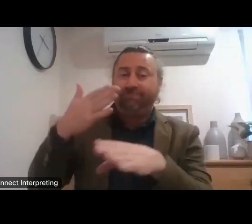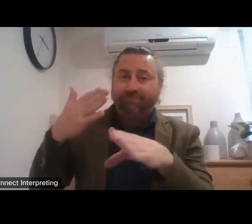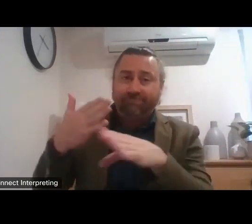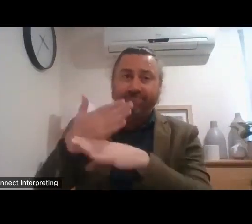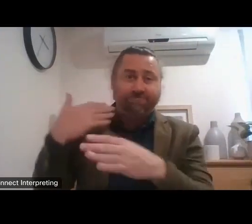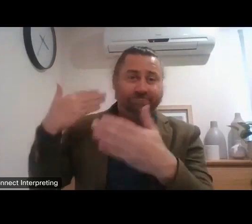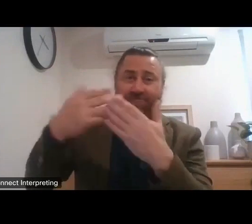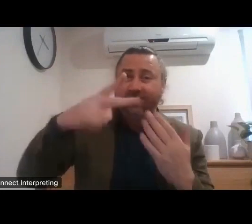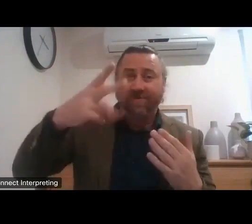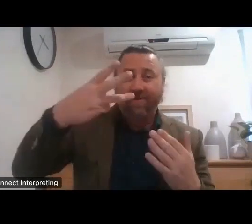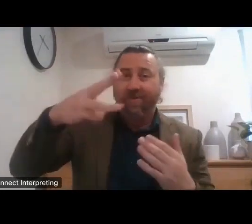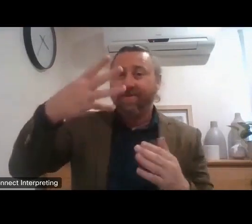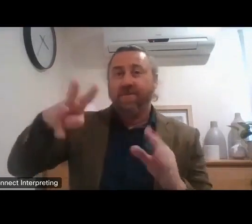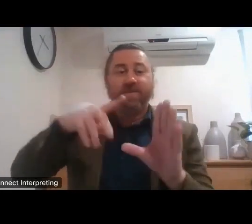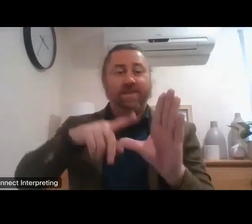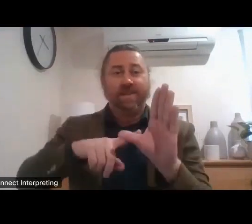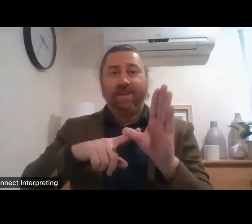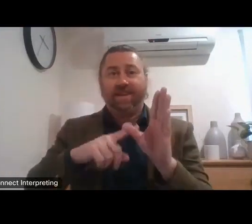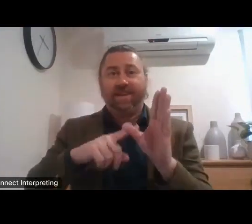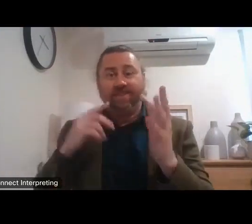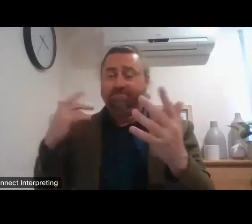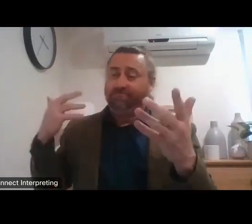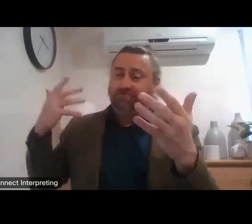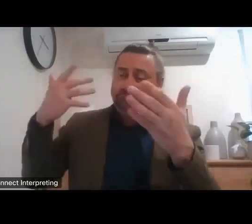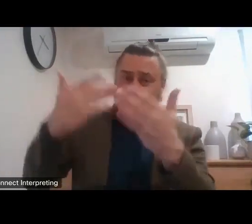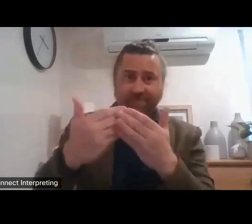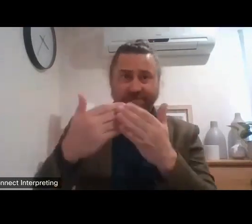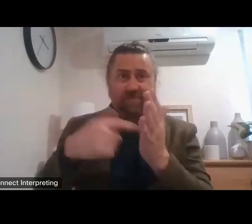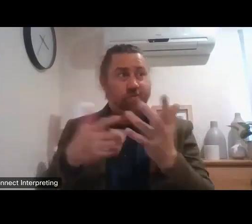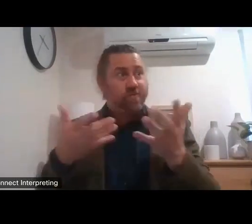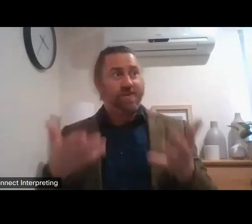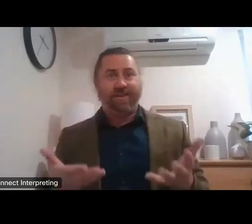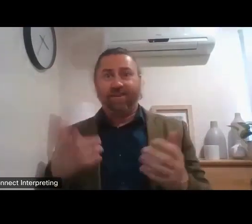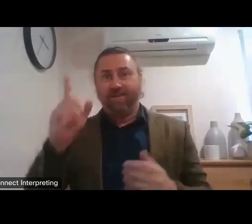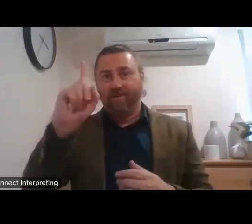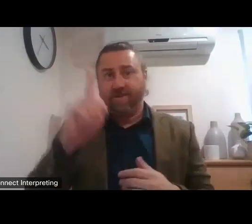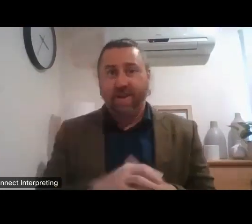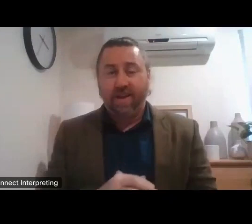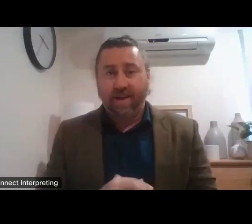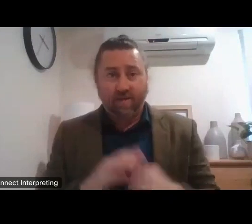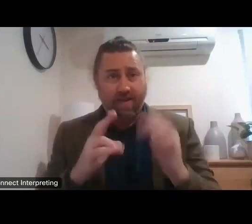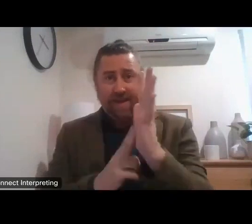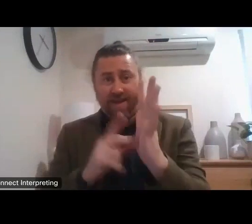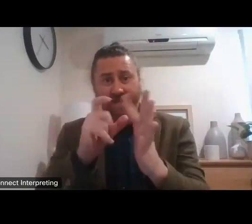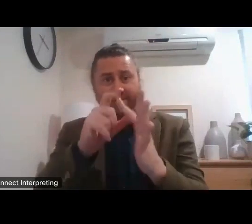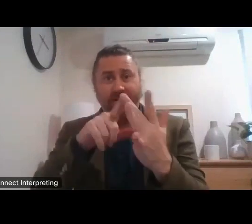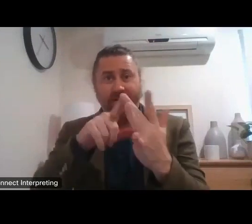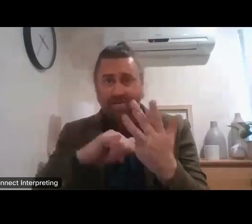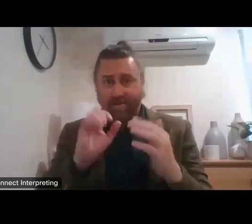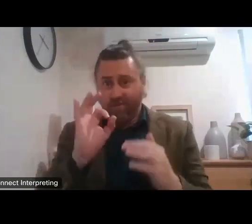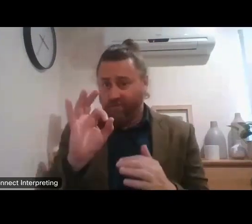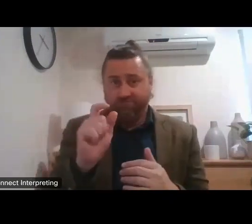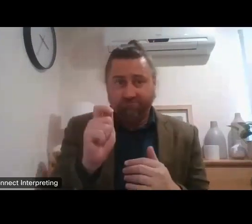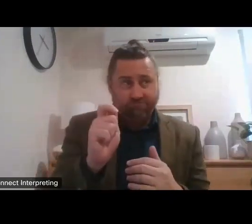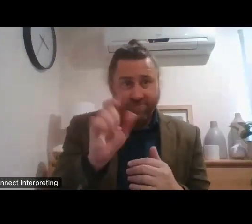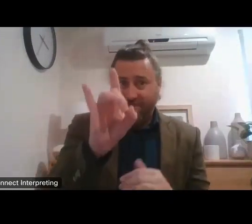to bring us to this exact moment in time, you know, almost 10 years in. And, and